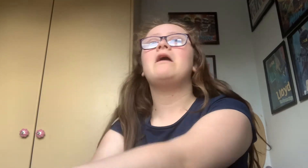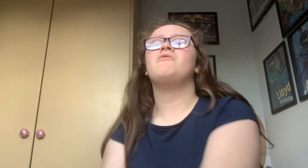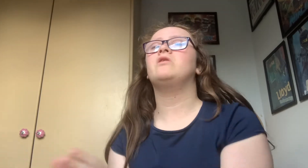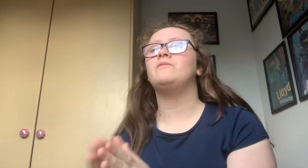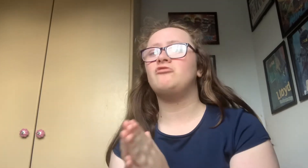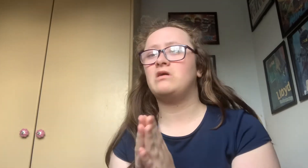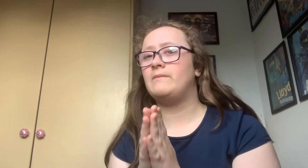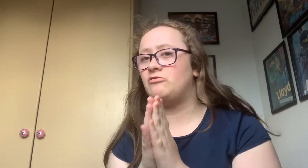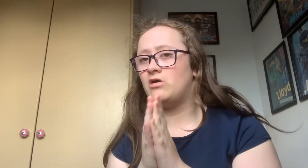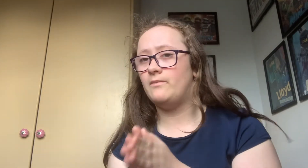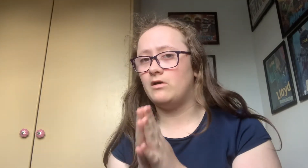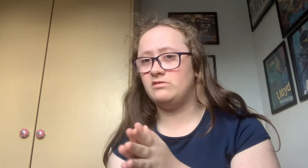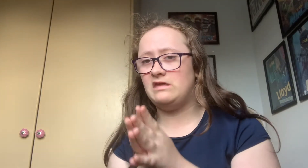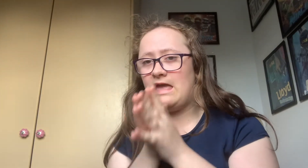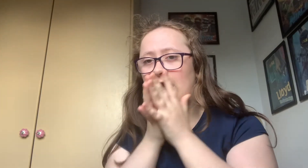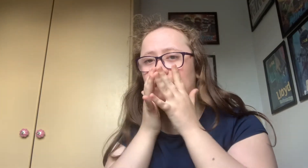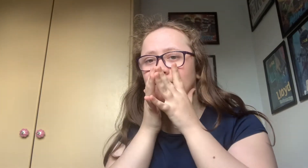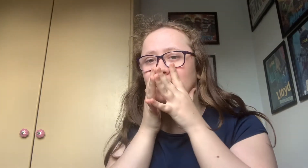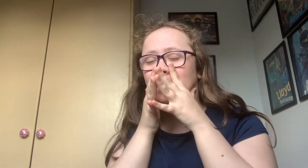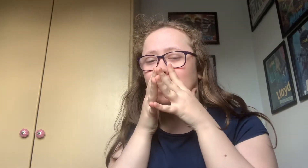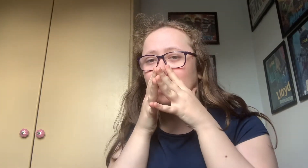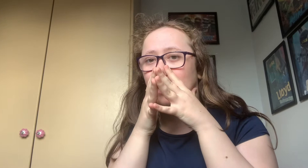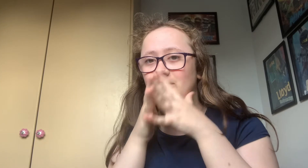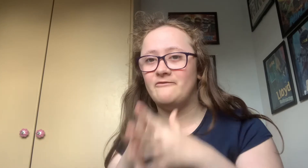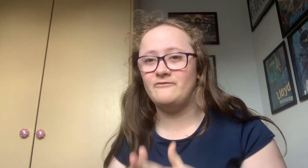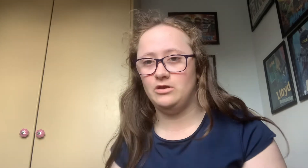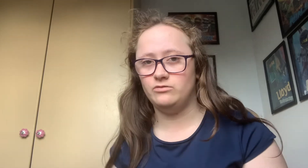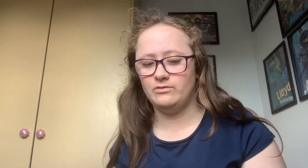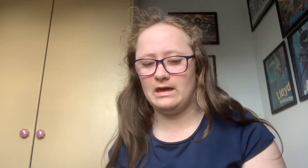we're gonna be talking about Toca Boca today and I'm making another video. So yeah